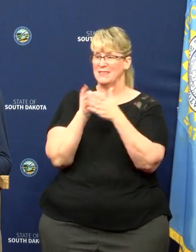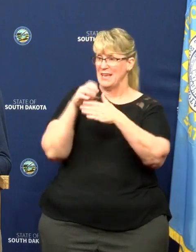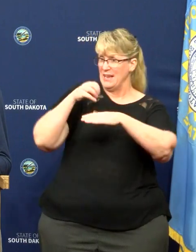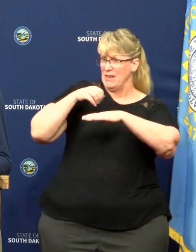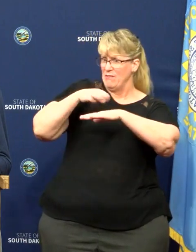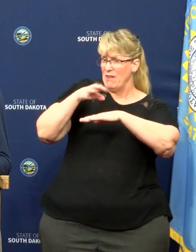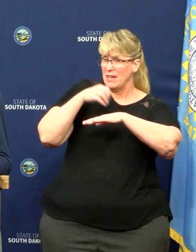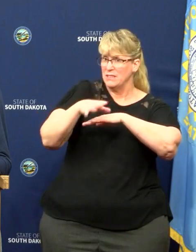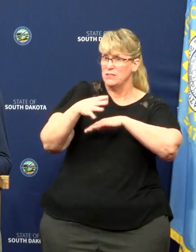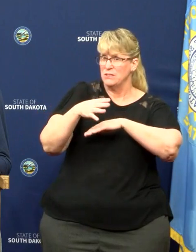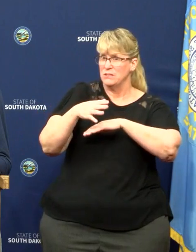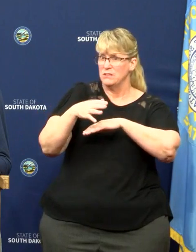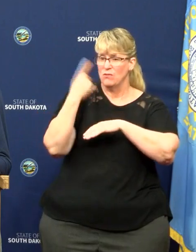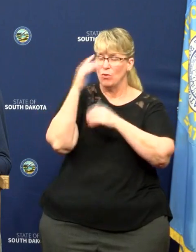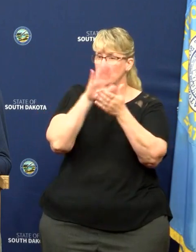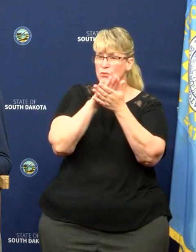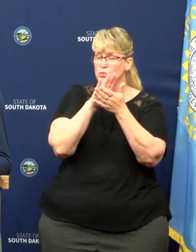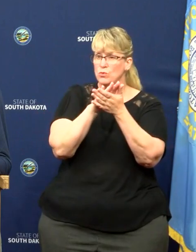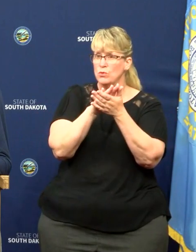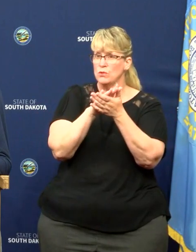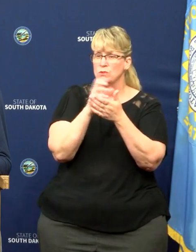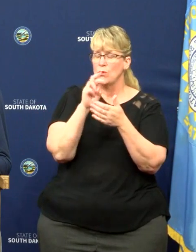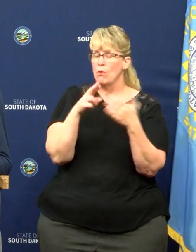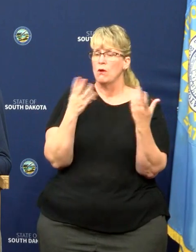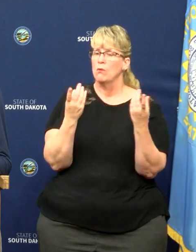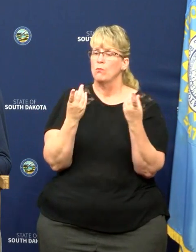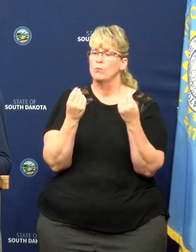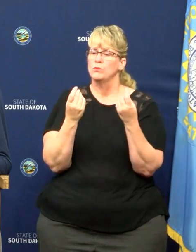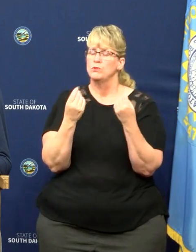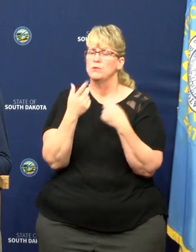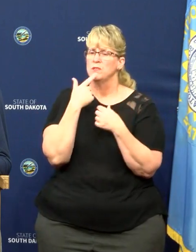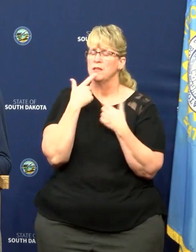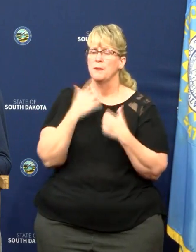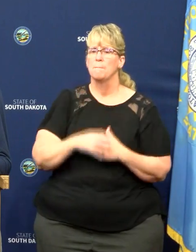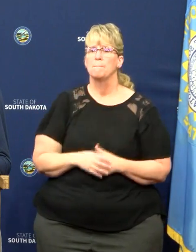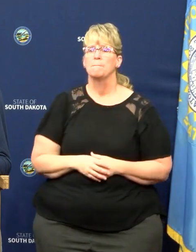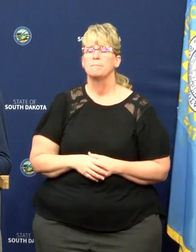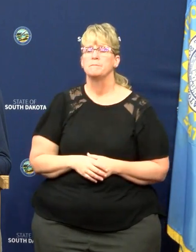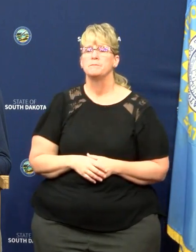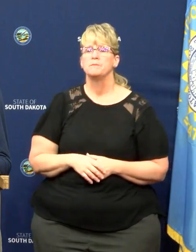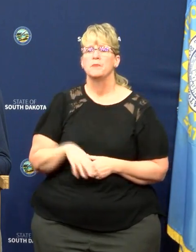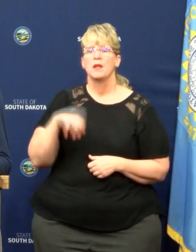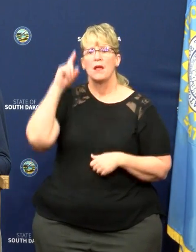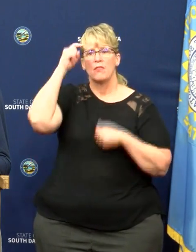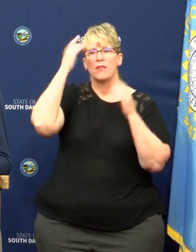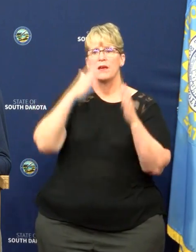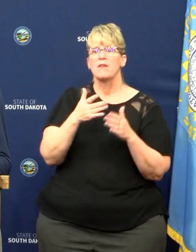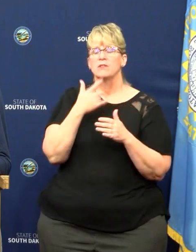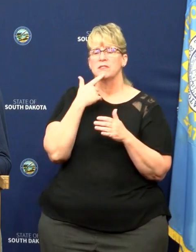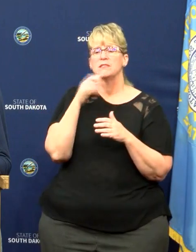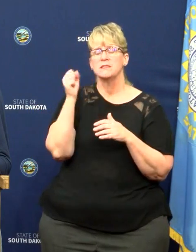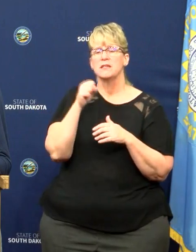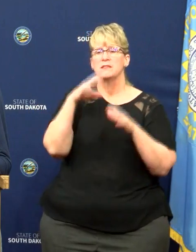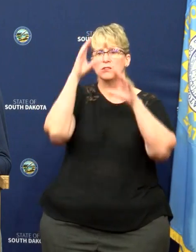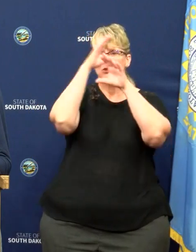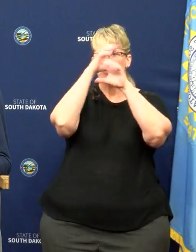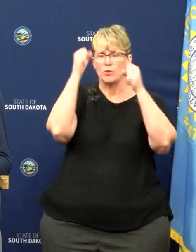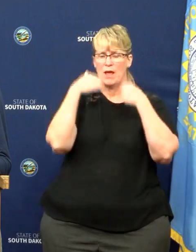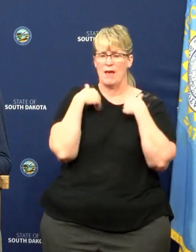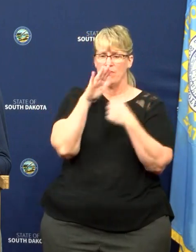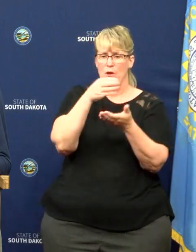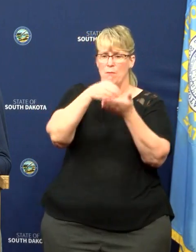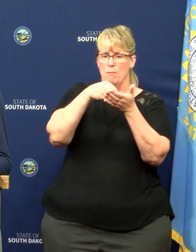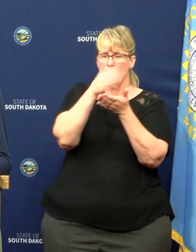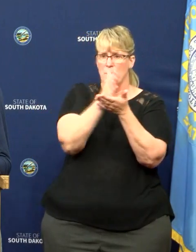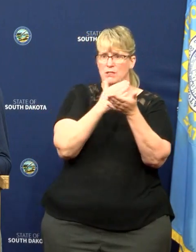that you would give going forward? I mean, you're still batting the floor and stuff. Yeah, think the superintendents that are putting their budgets